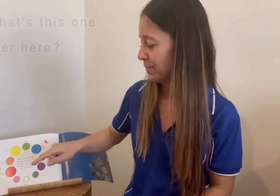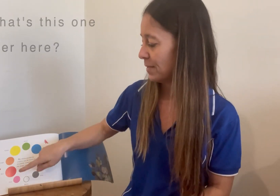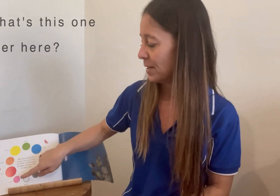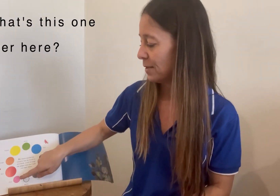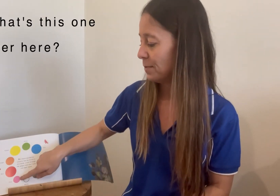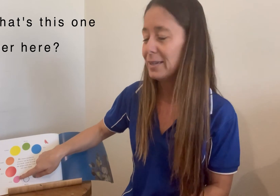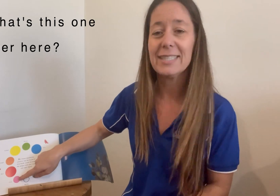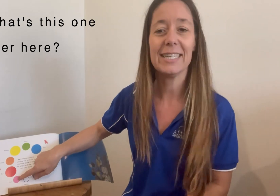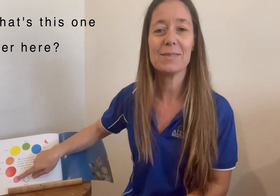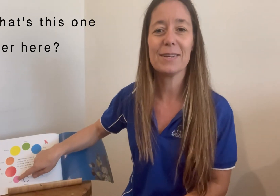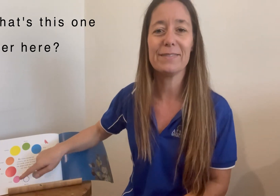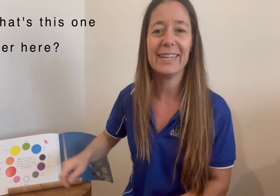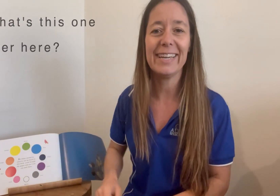What's this one over here?